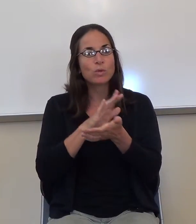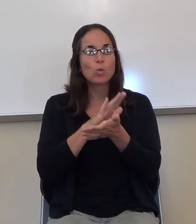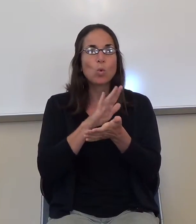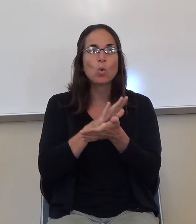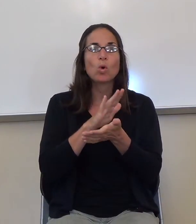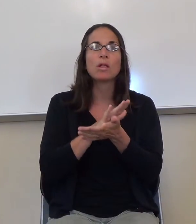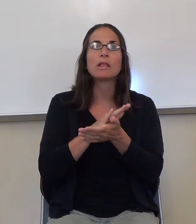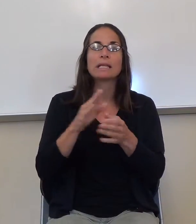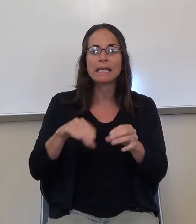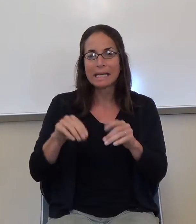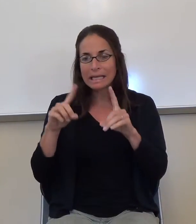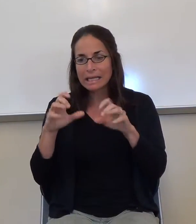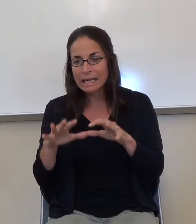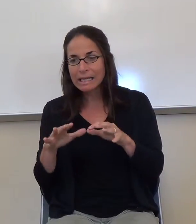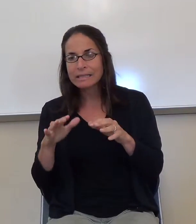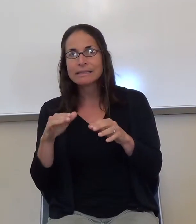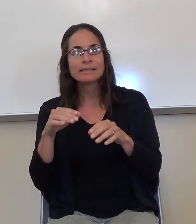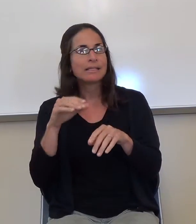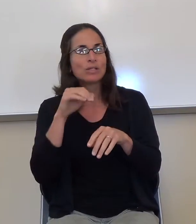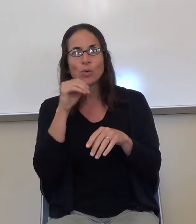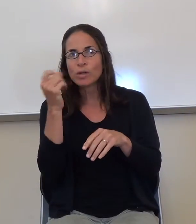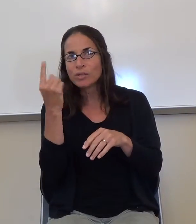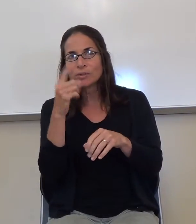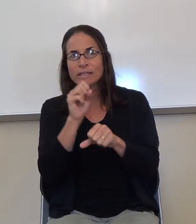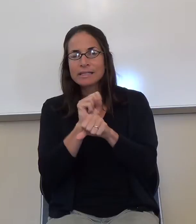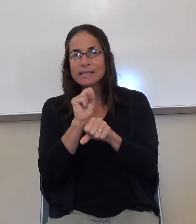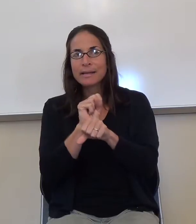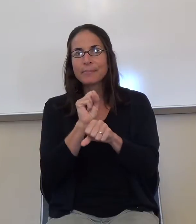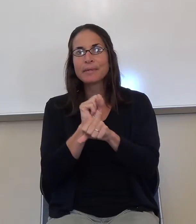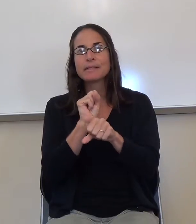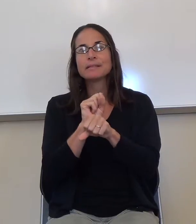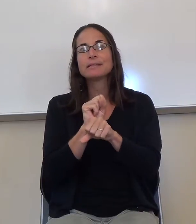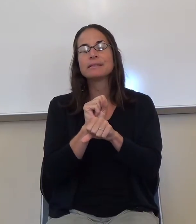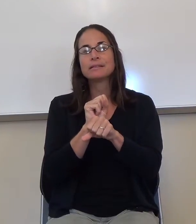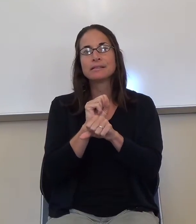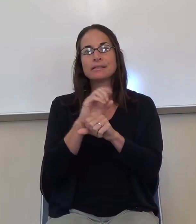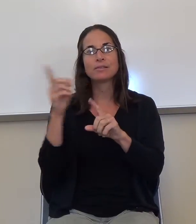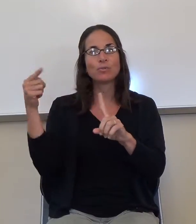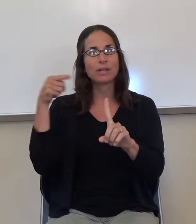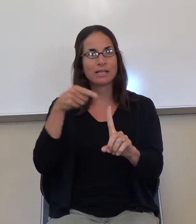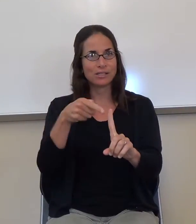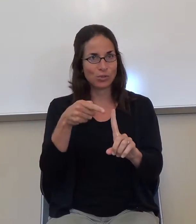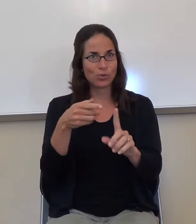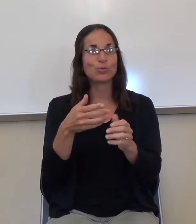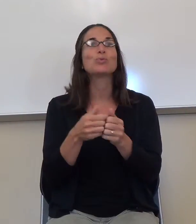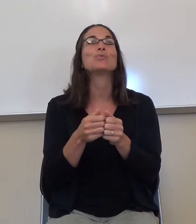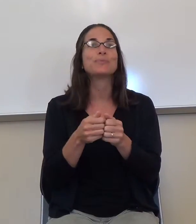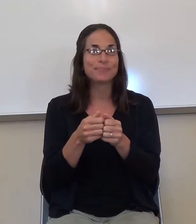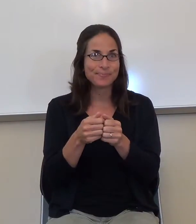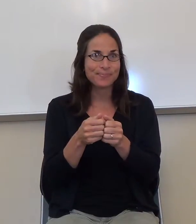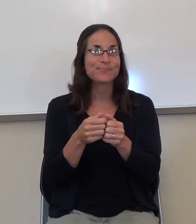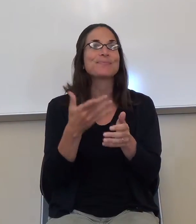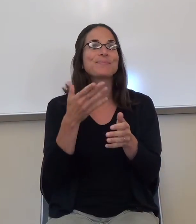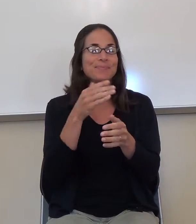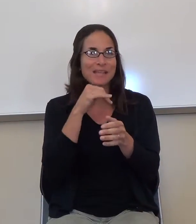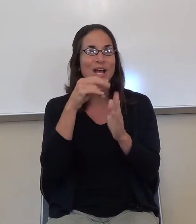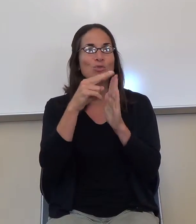tests, have trouble understanding assignments, it really boils down to the fact that you just don't read directions,